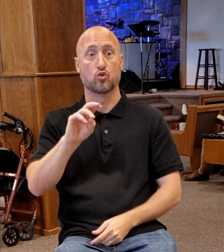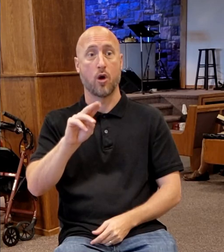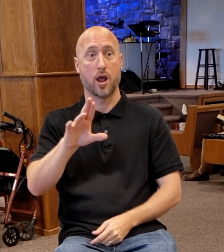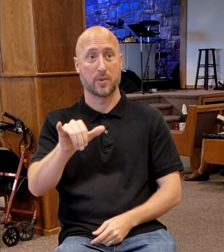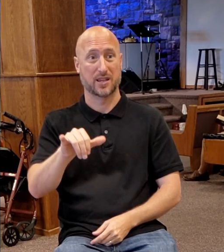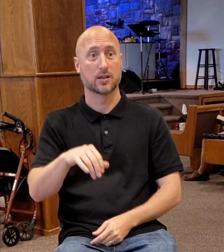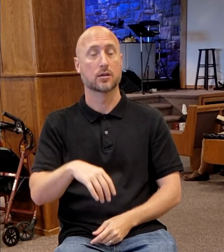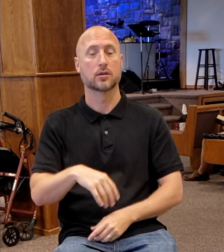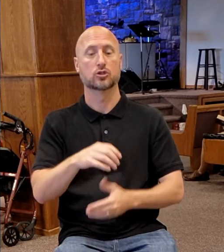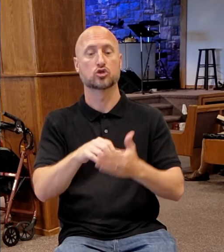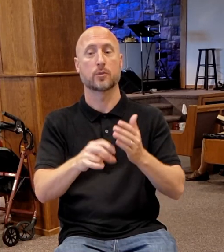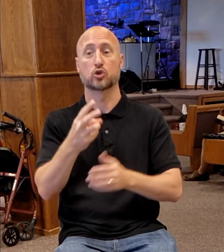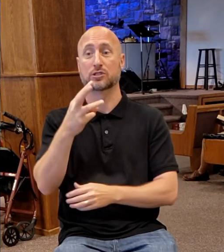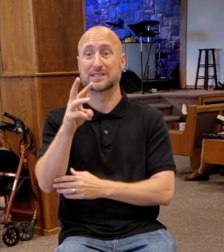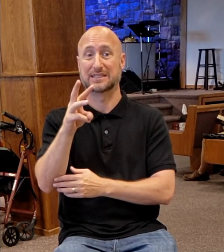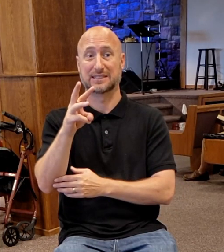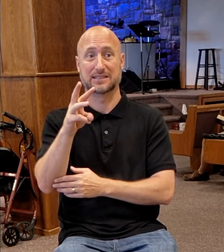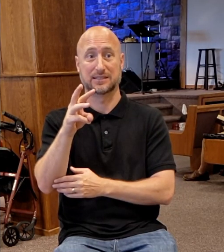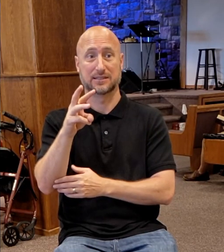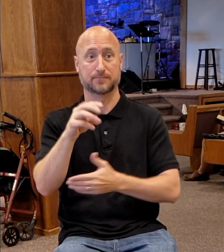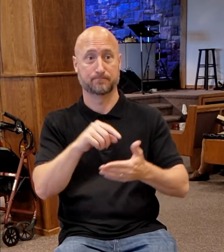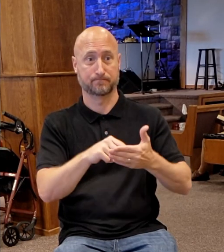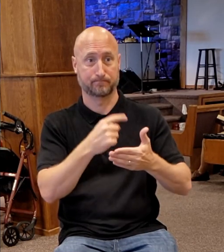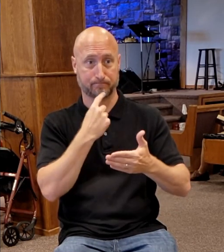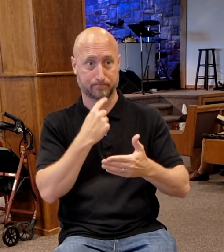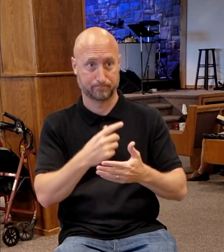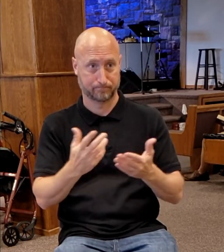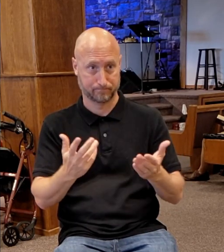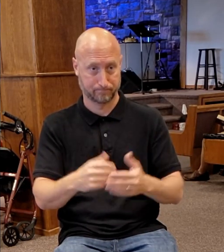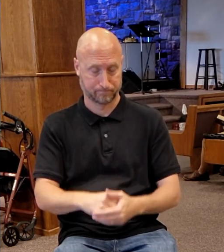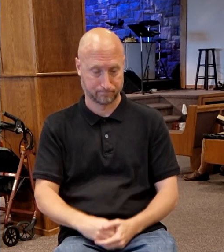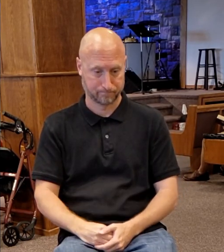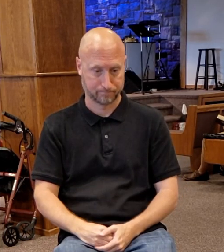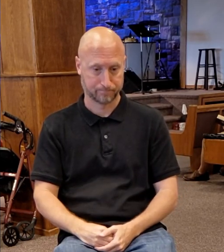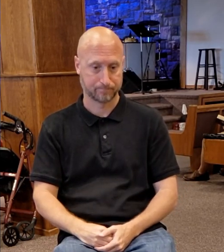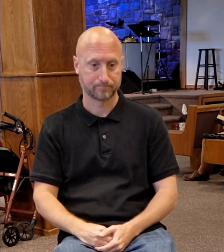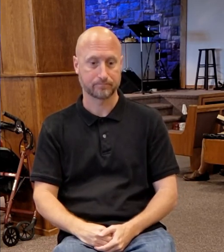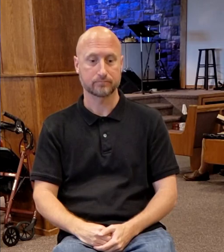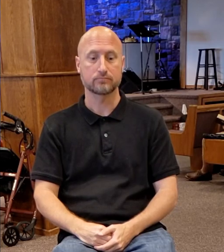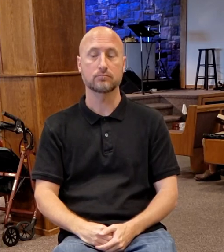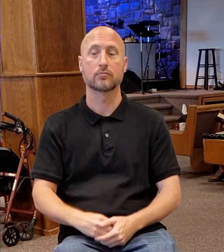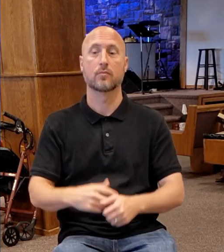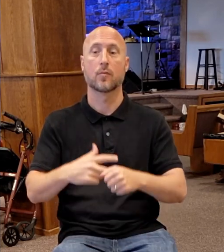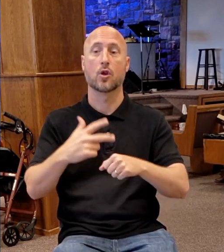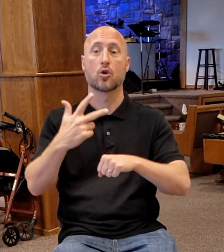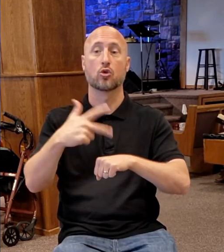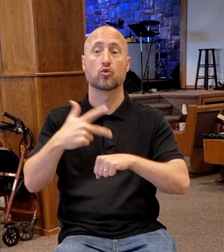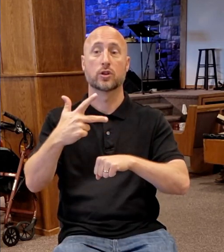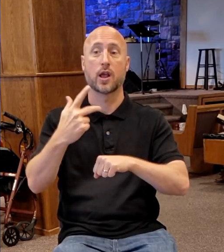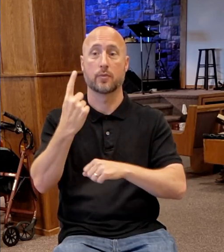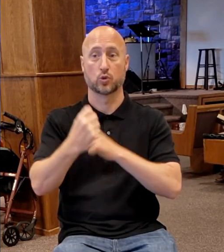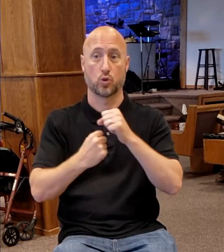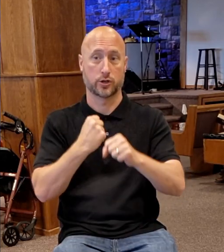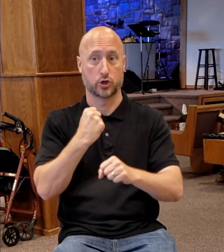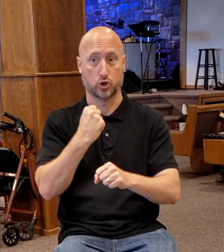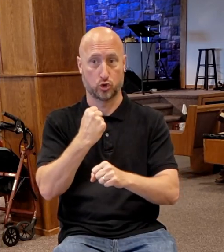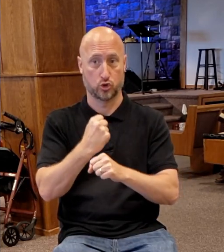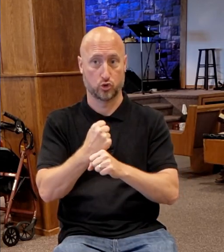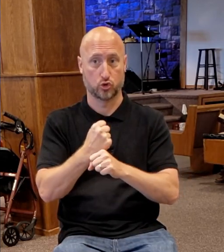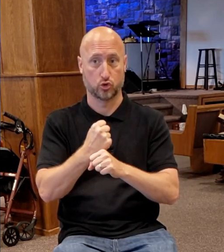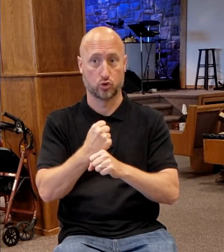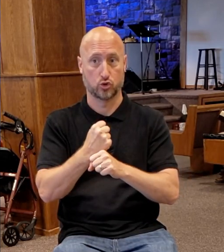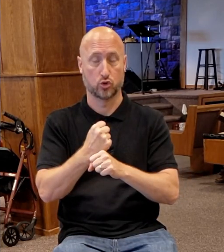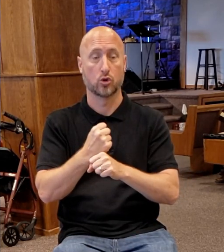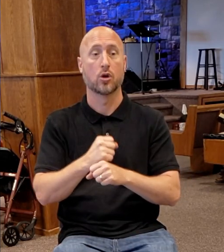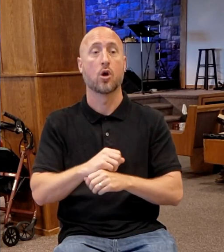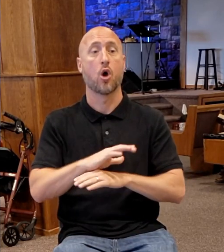16, it says this. It says, three times in a year shall